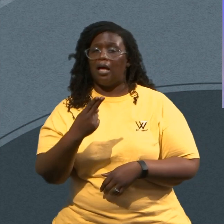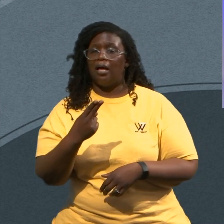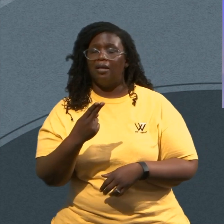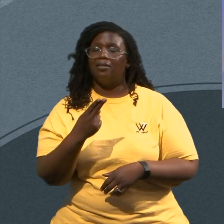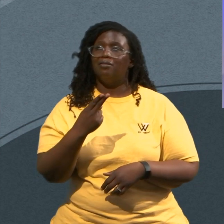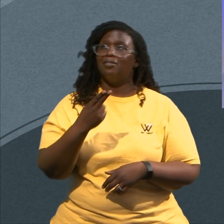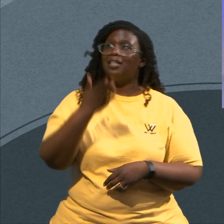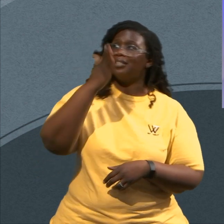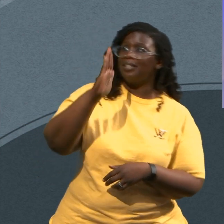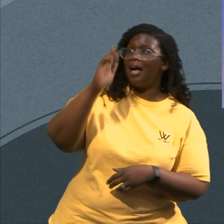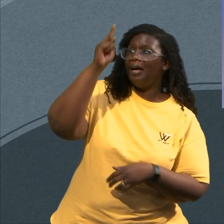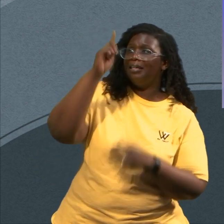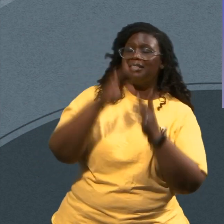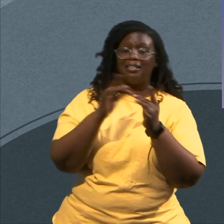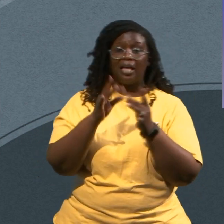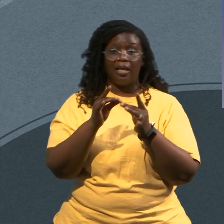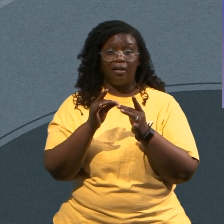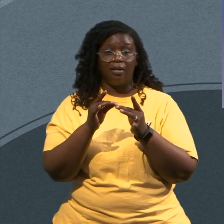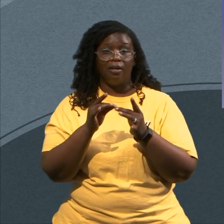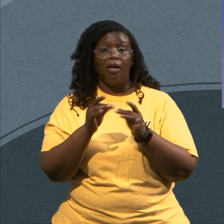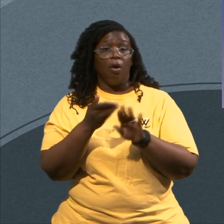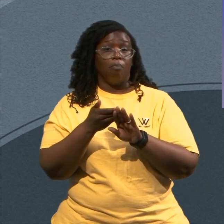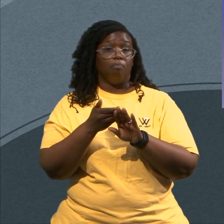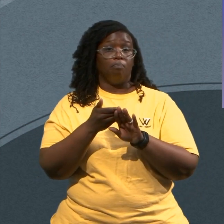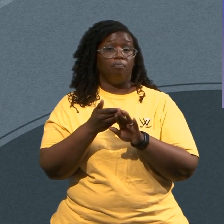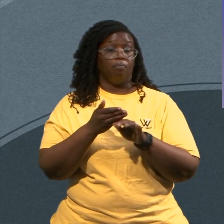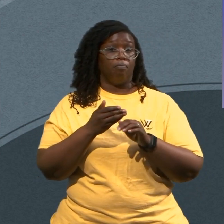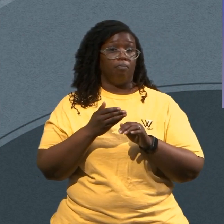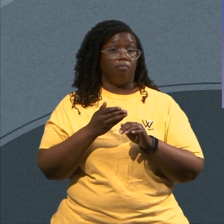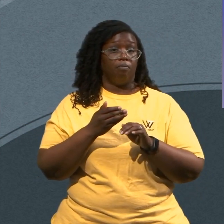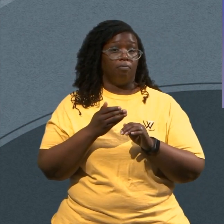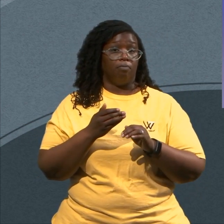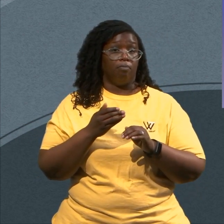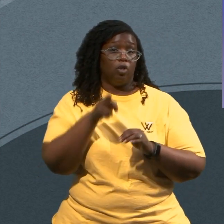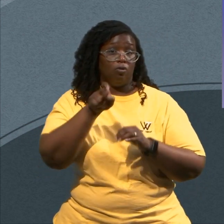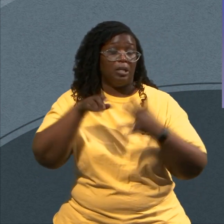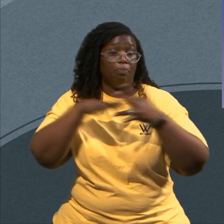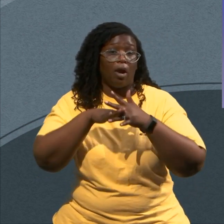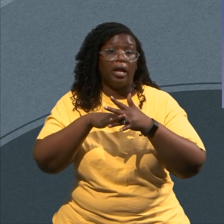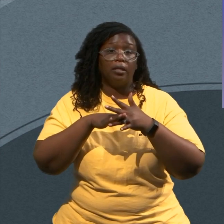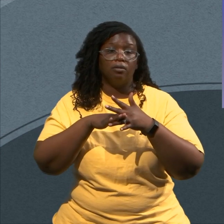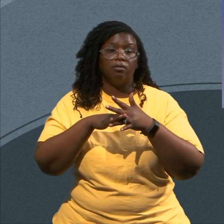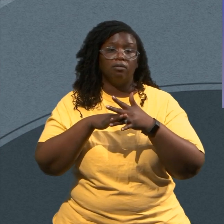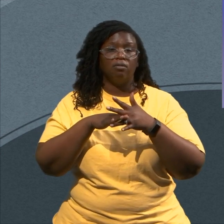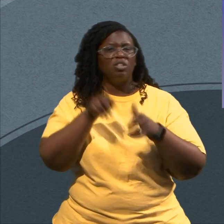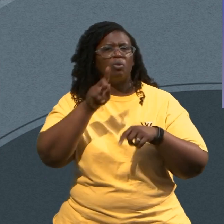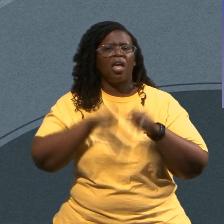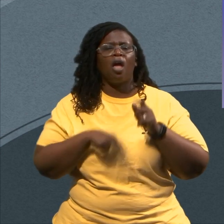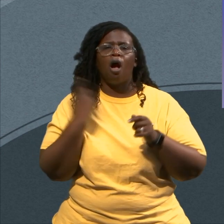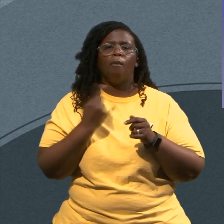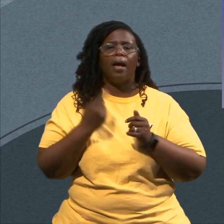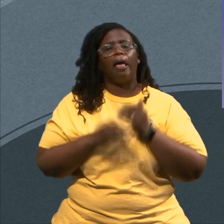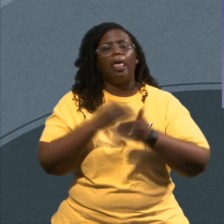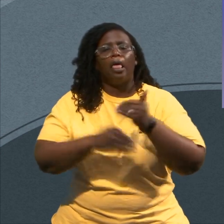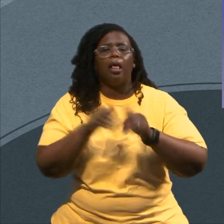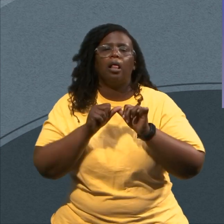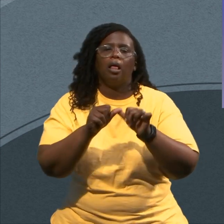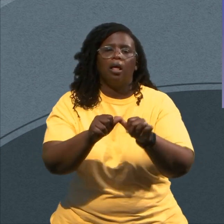Before you move on You need to take a break That sometimes Y'all, this is such a good word That sometimes The